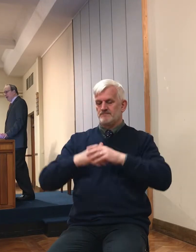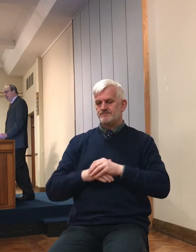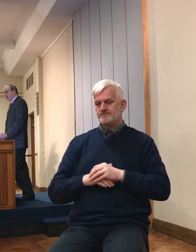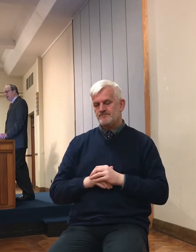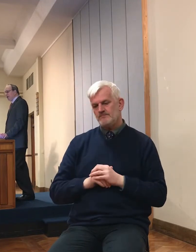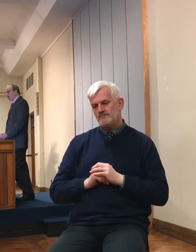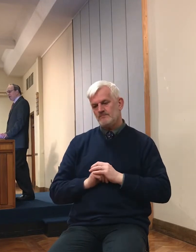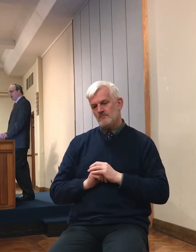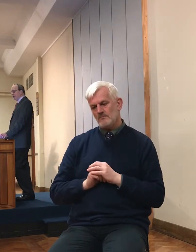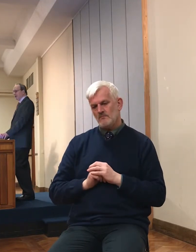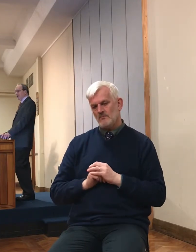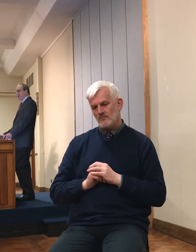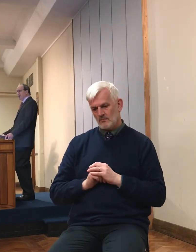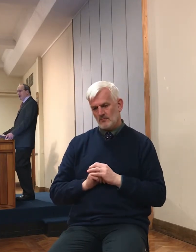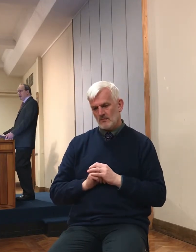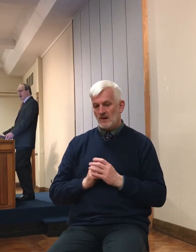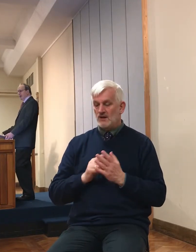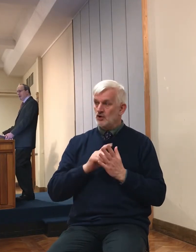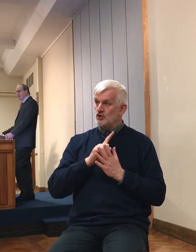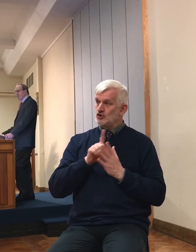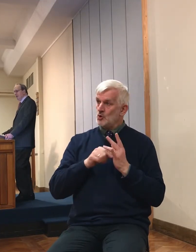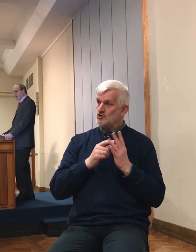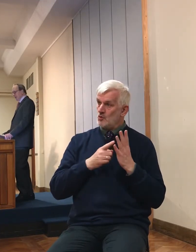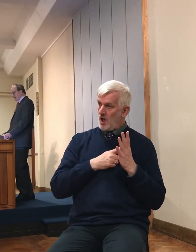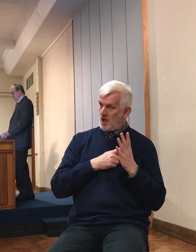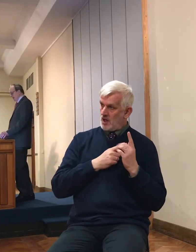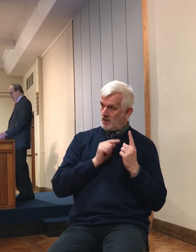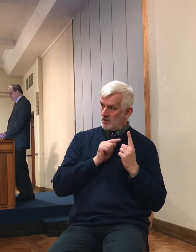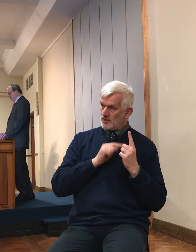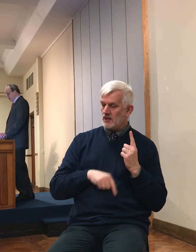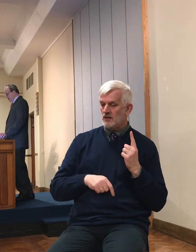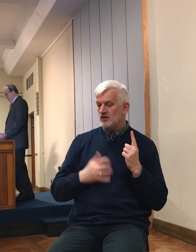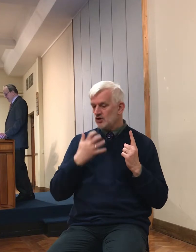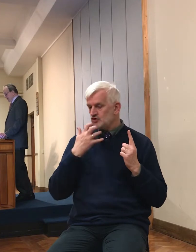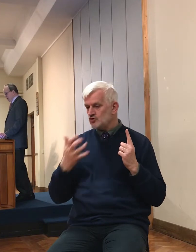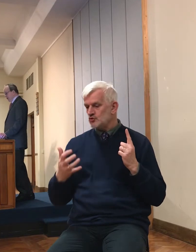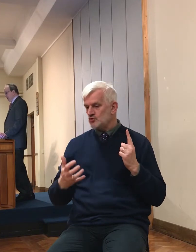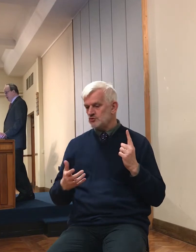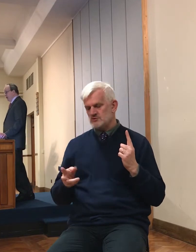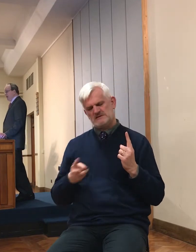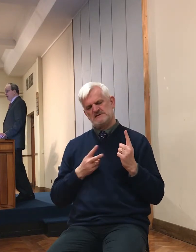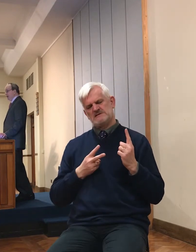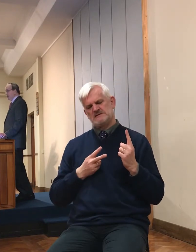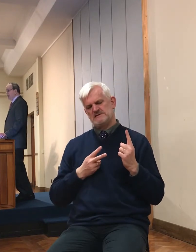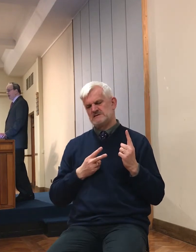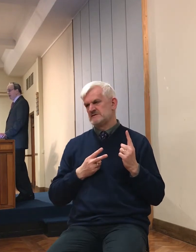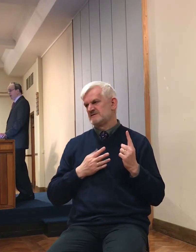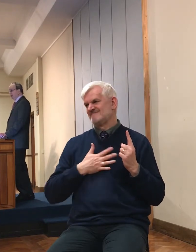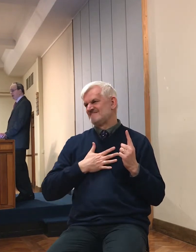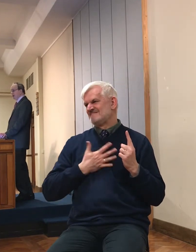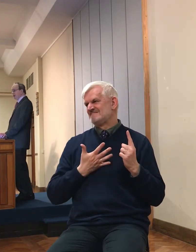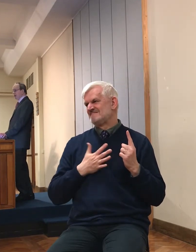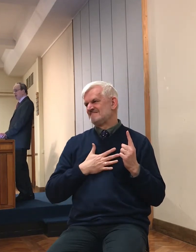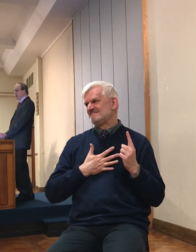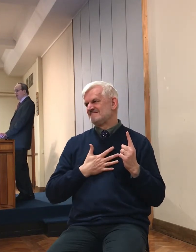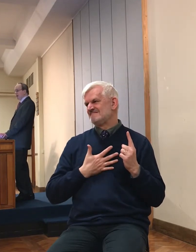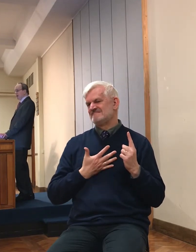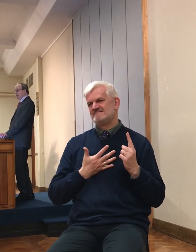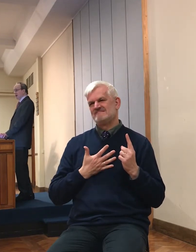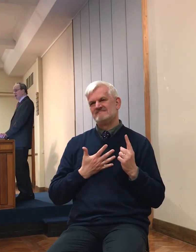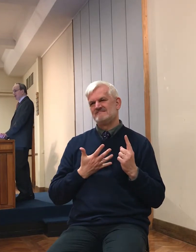happy with Joshua, and they murmured. And murmured is a loaded word in the Pentateuch.